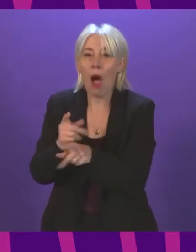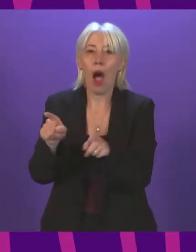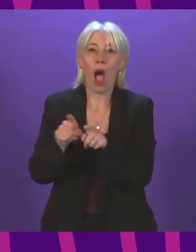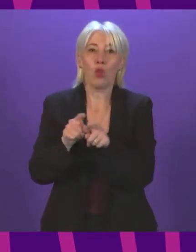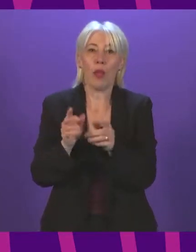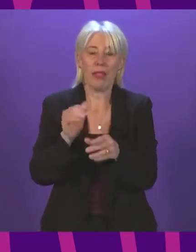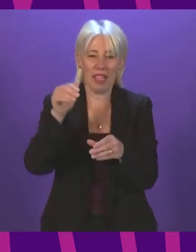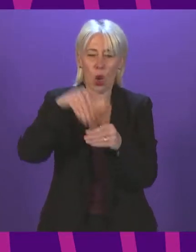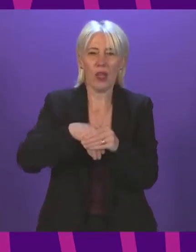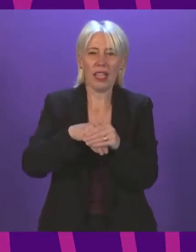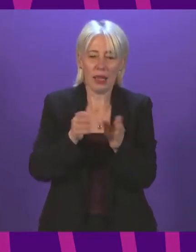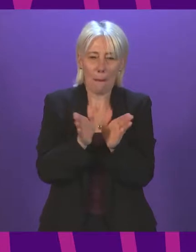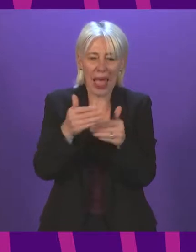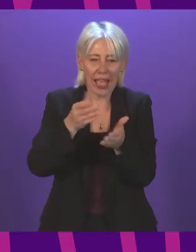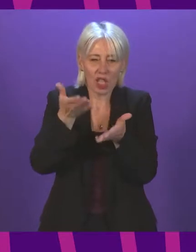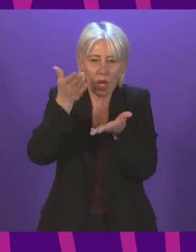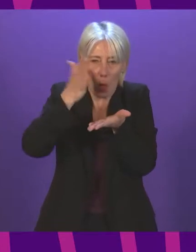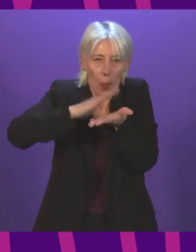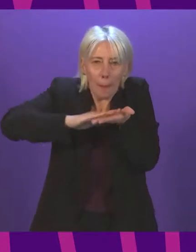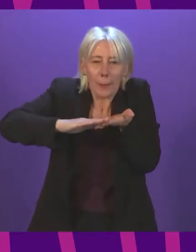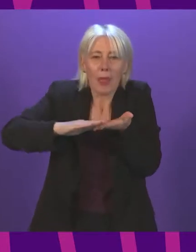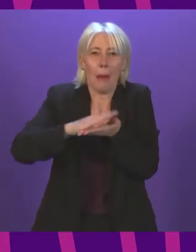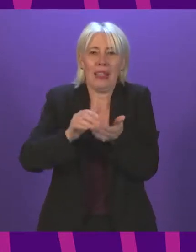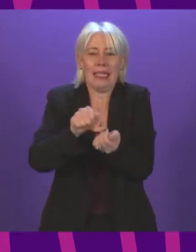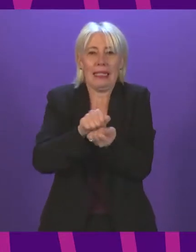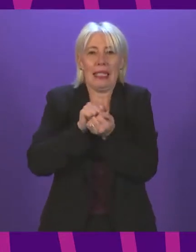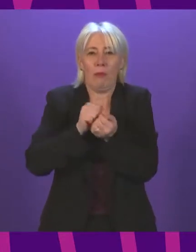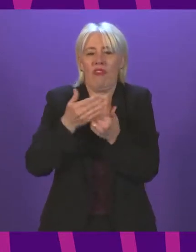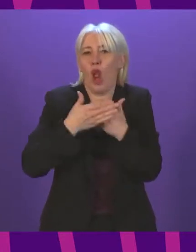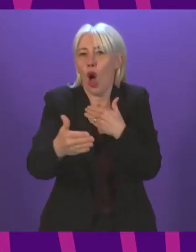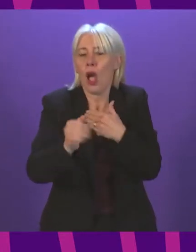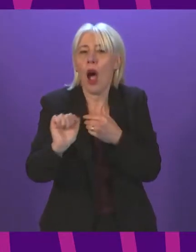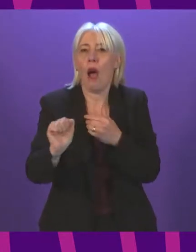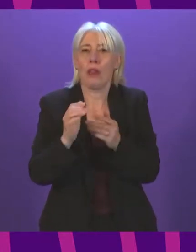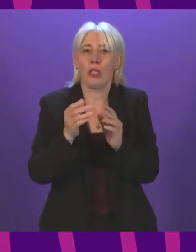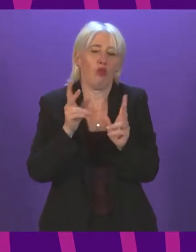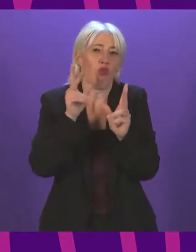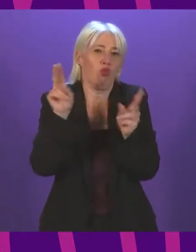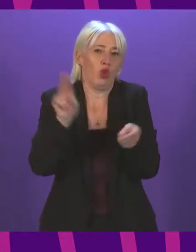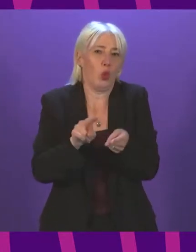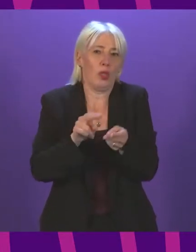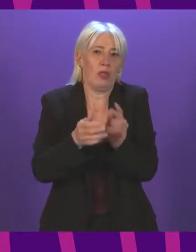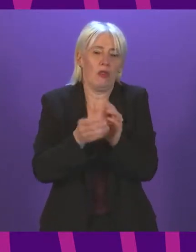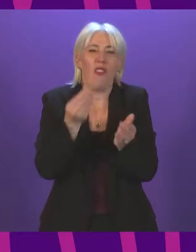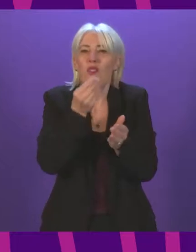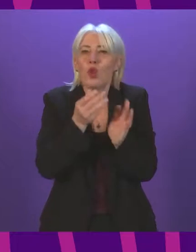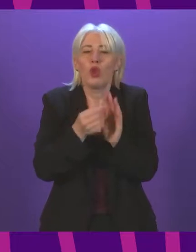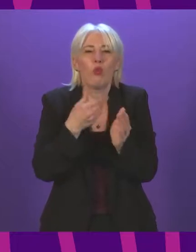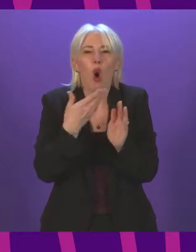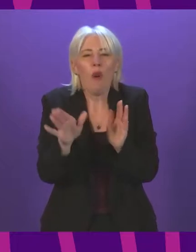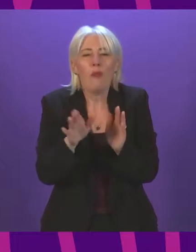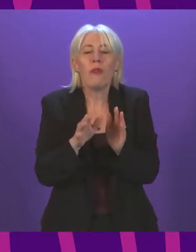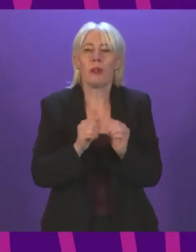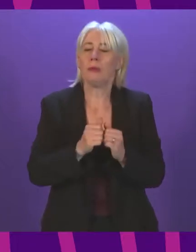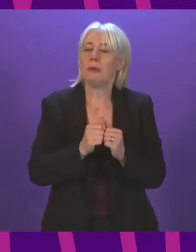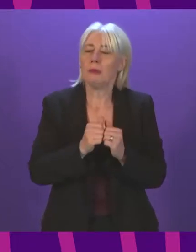shelf life. The lack of use of it will lead to increased spoilage and waste. In relation to animal welfare, again, as